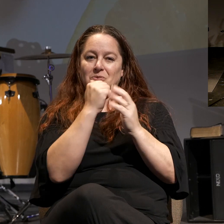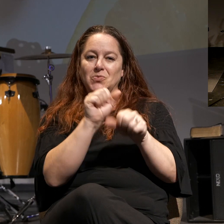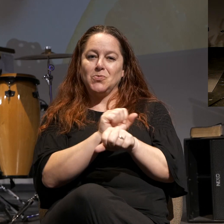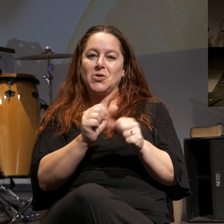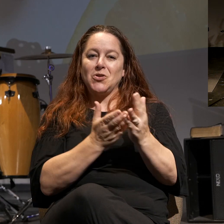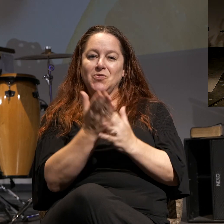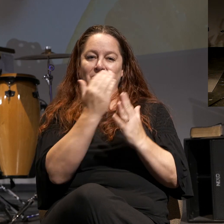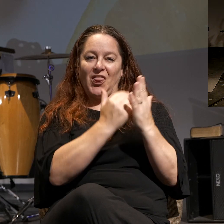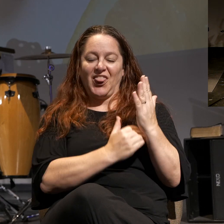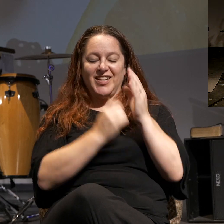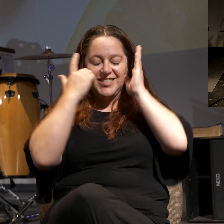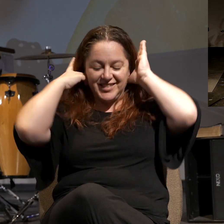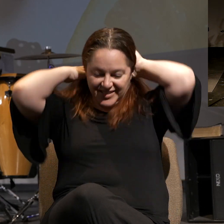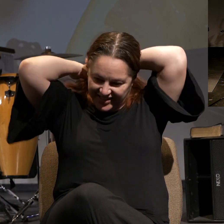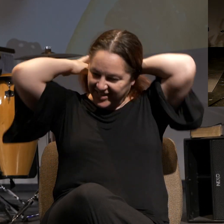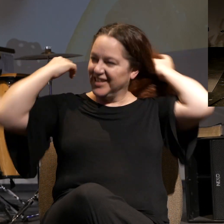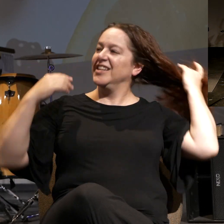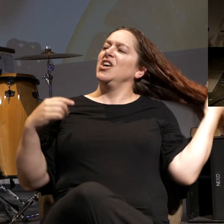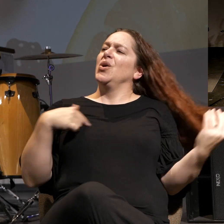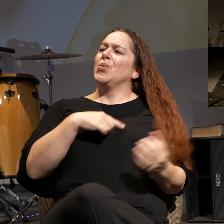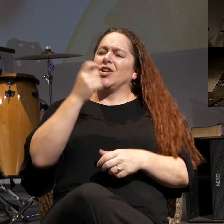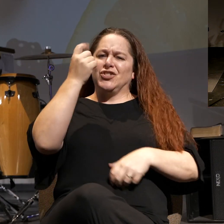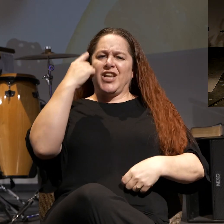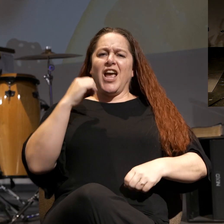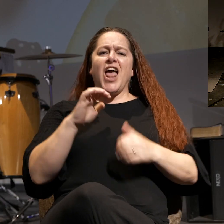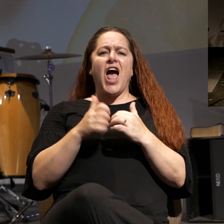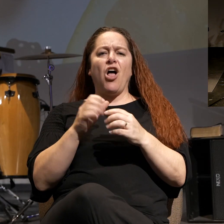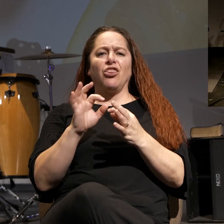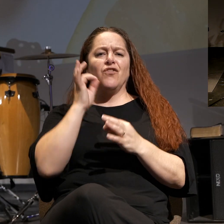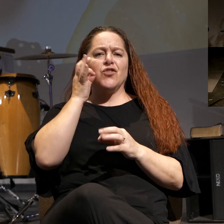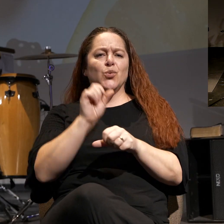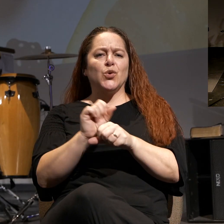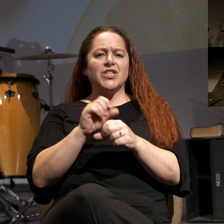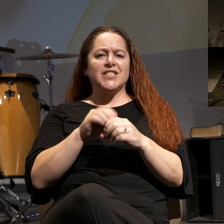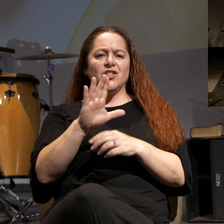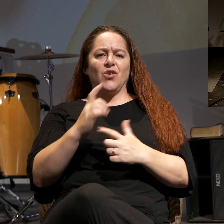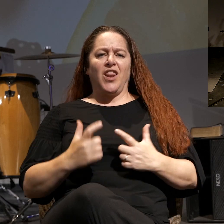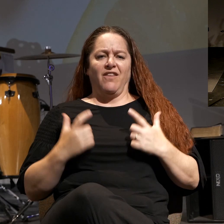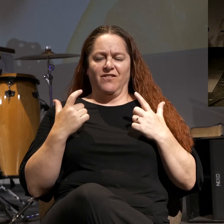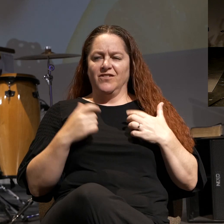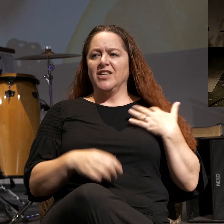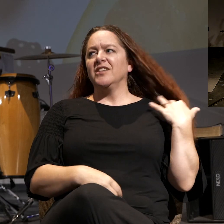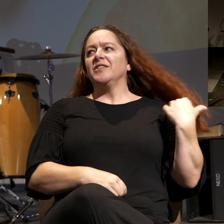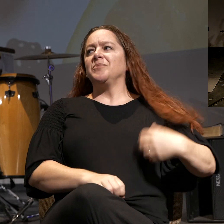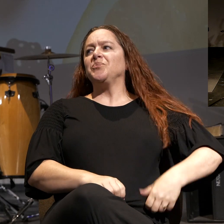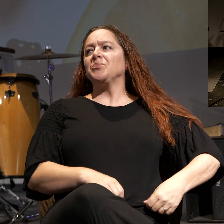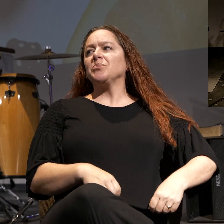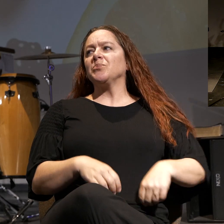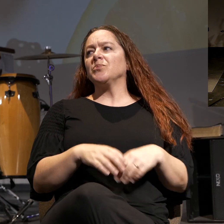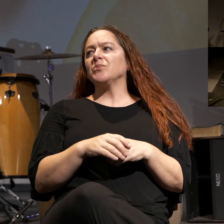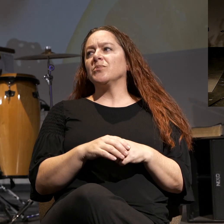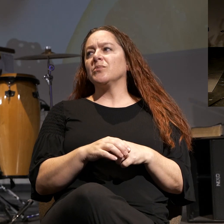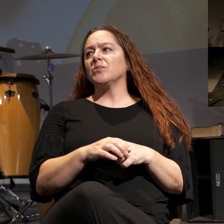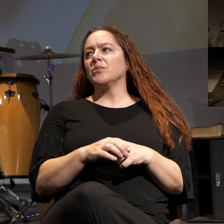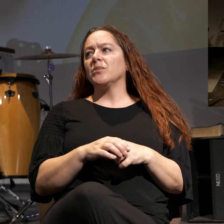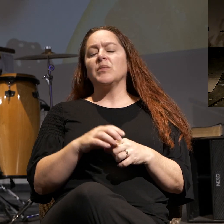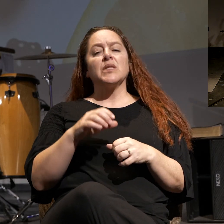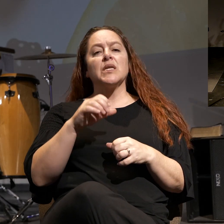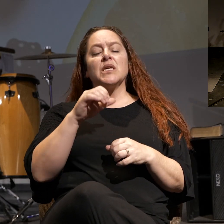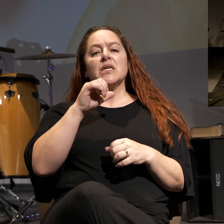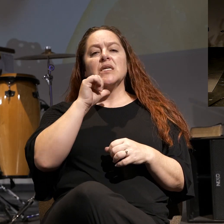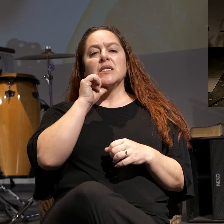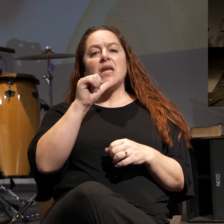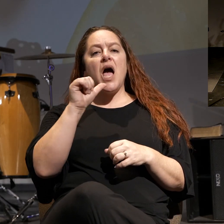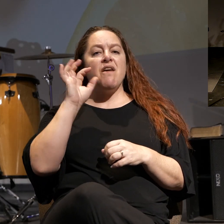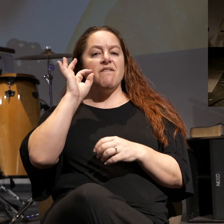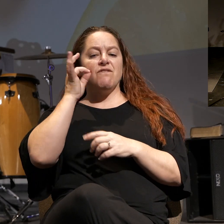understand how the fruit works in our lives. Look at verse 22. He says, but the fruit. He didn't use a plural in that, but the fruits.